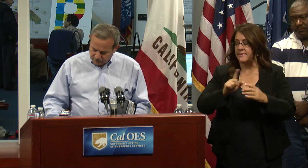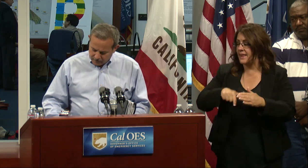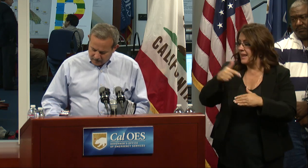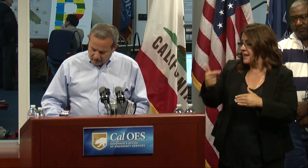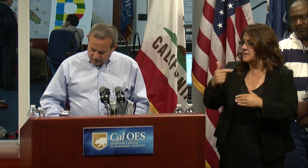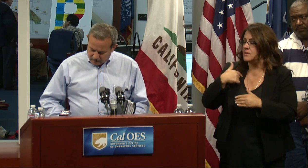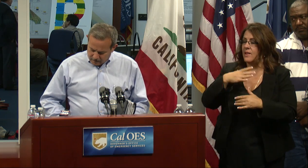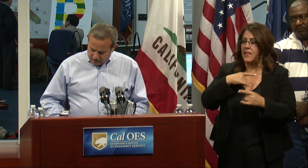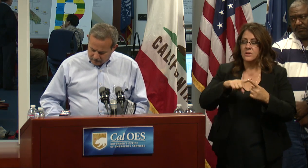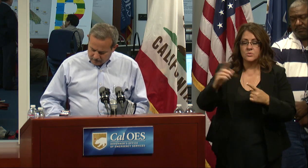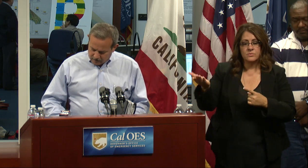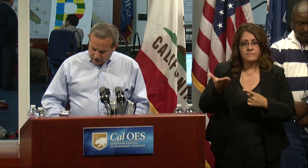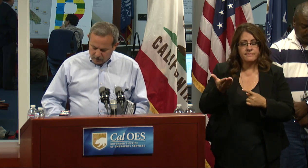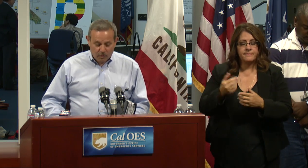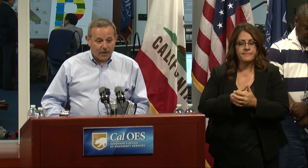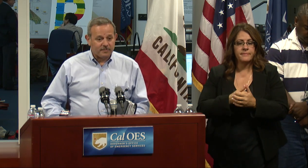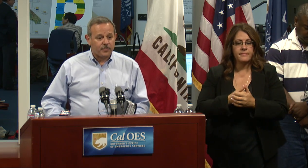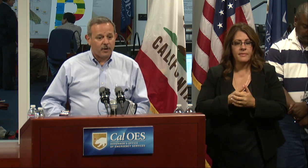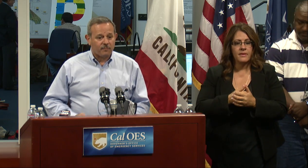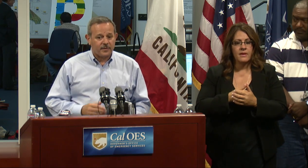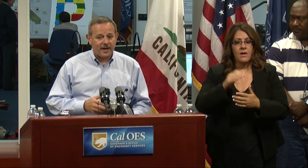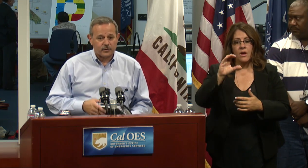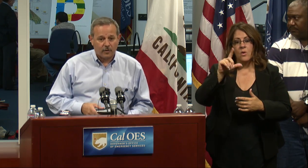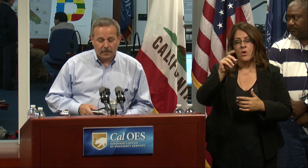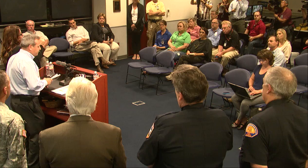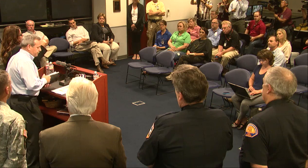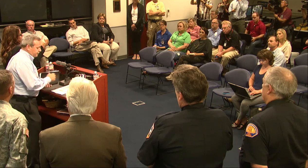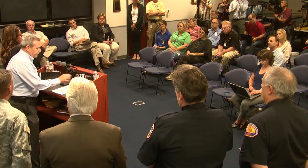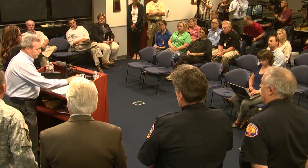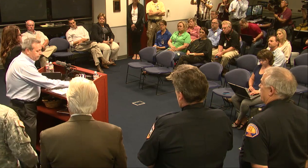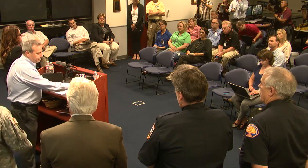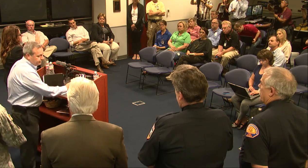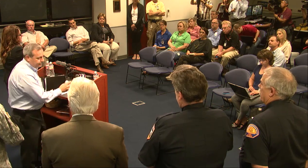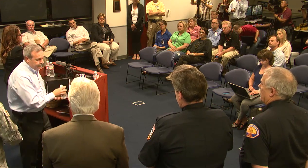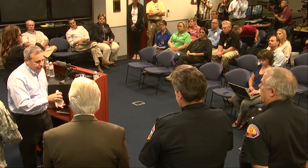Colonel Bob Spano from the National Guard.